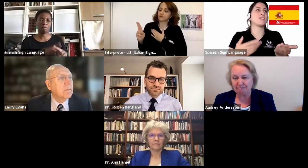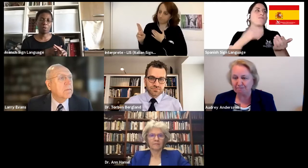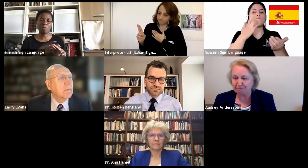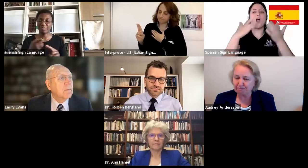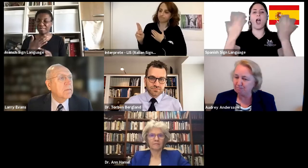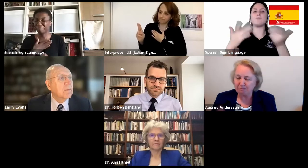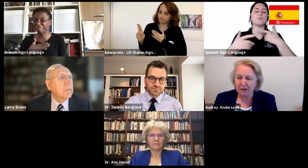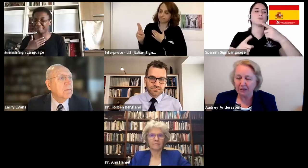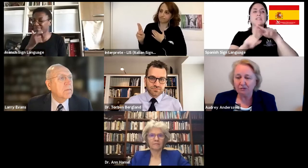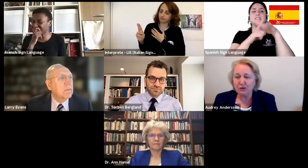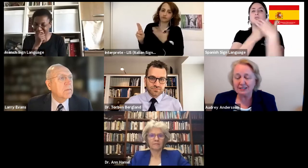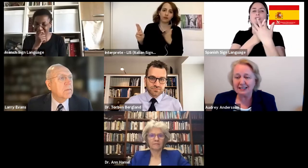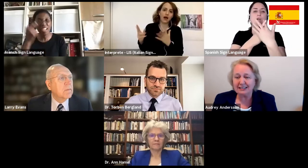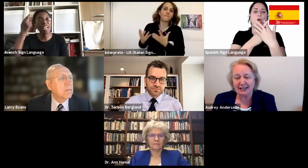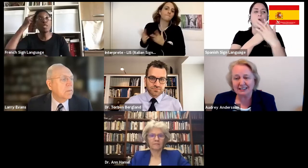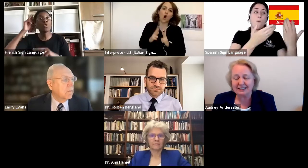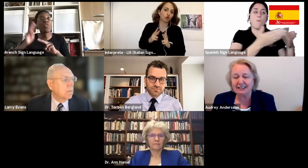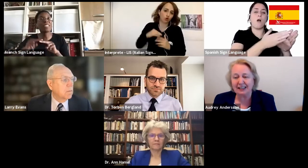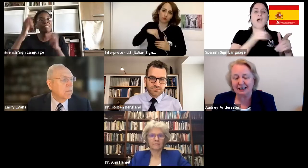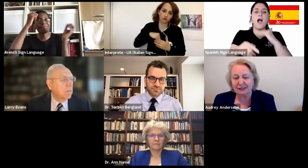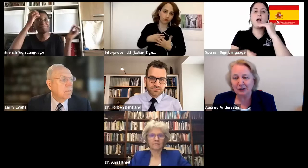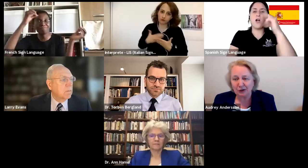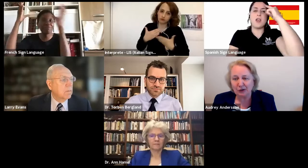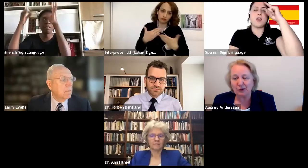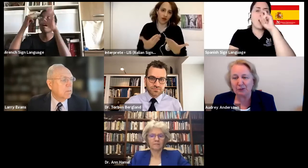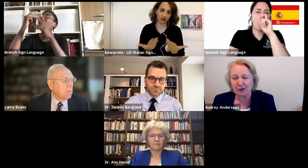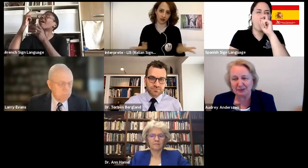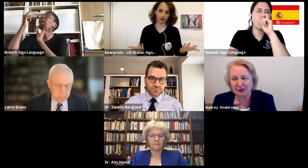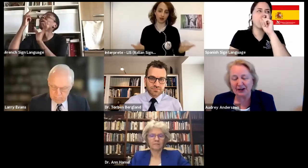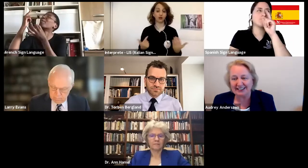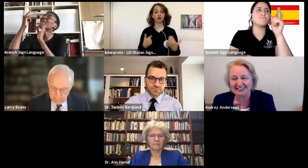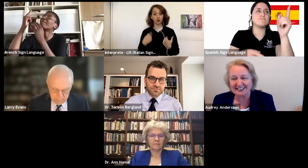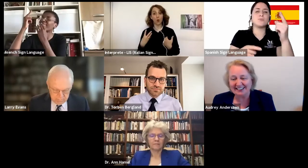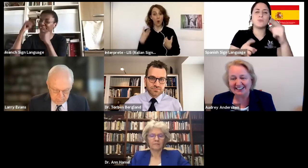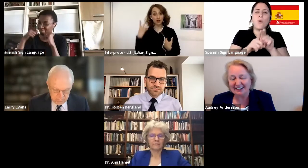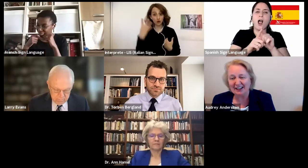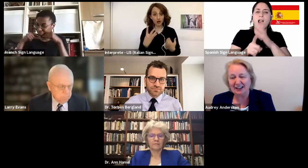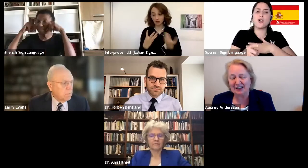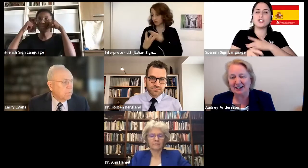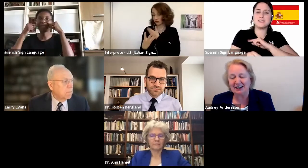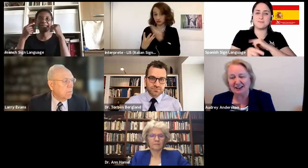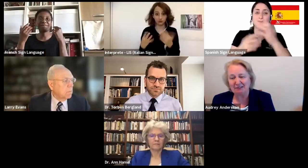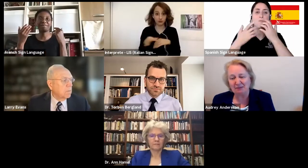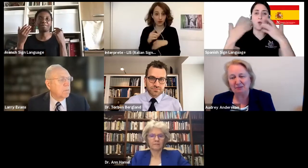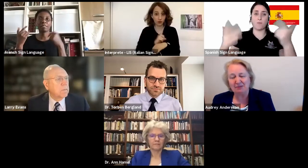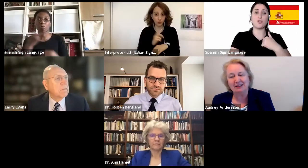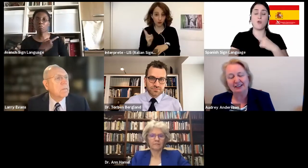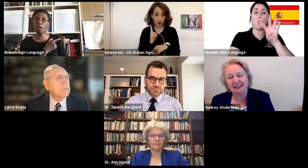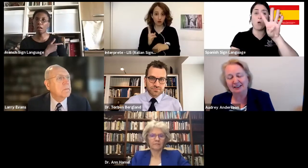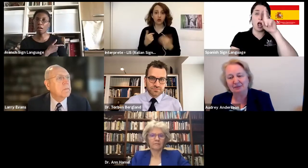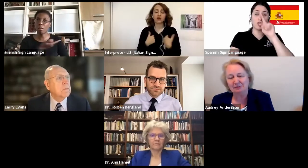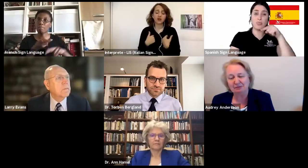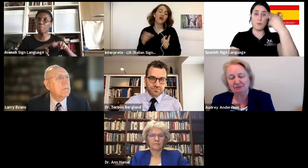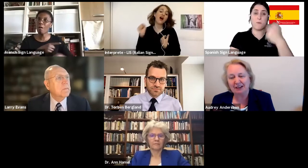four years later, I can still get caught by surprise. And I remember,